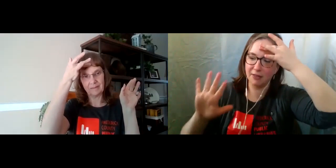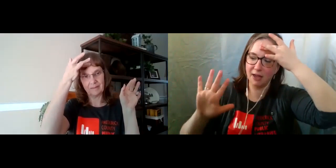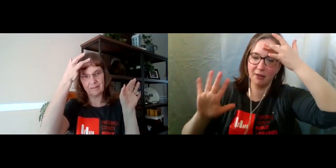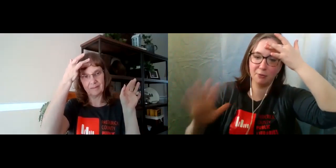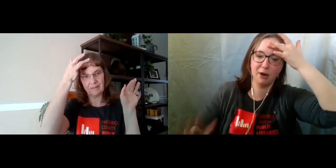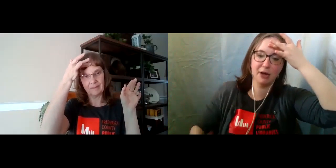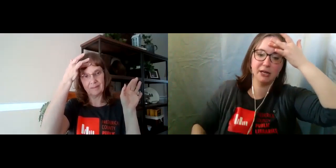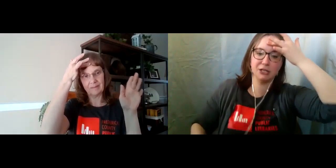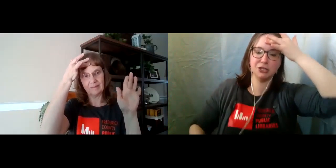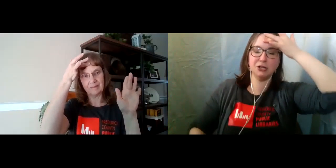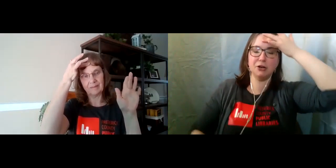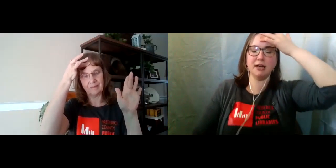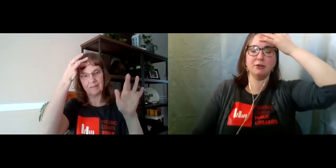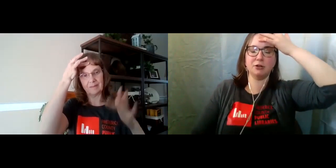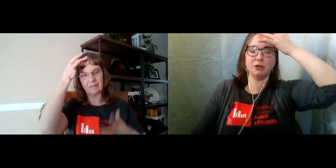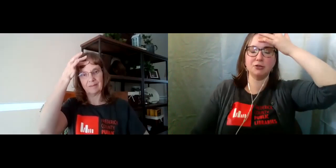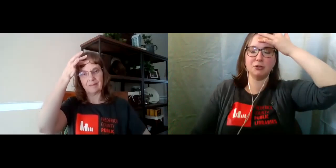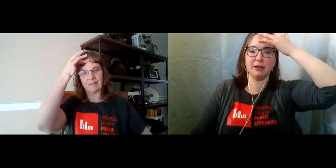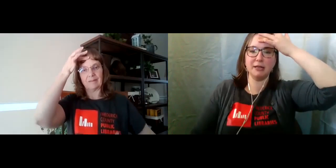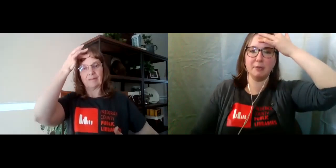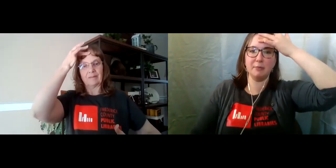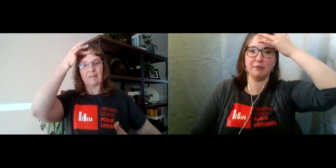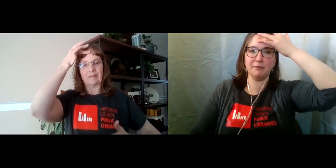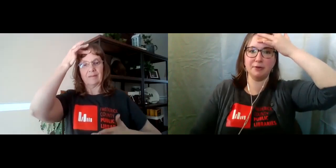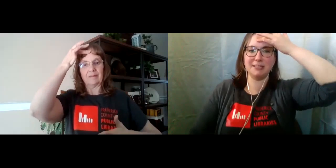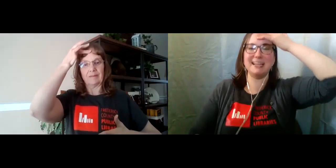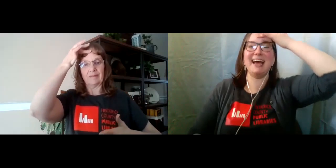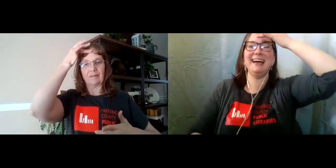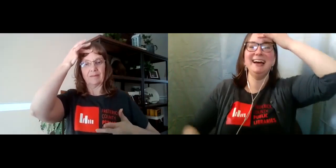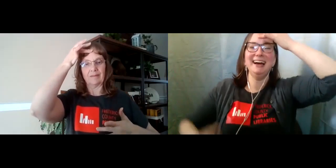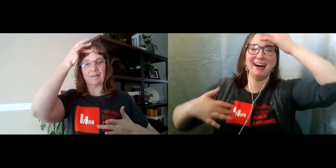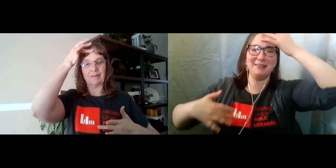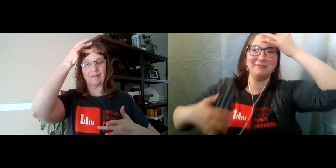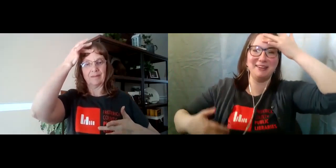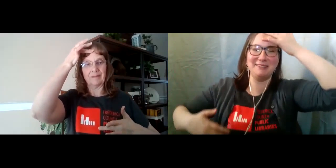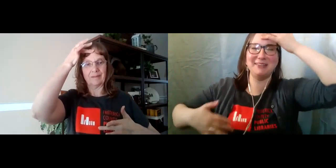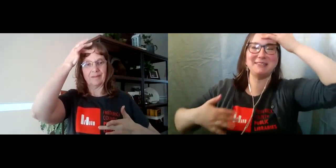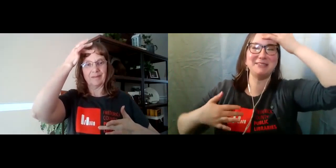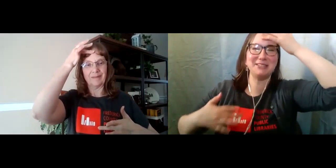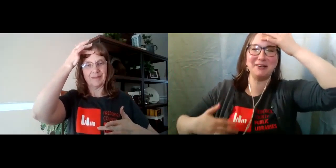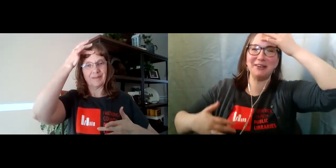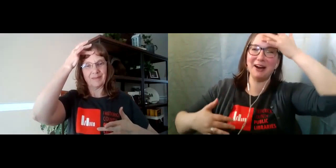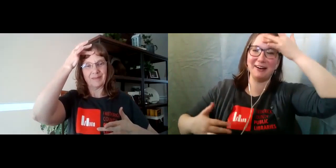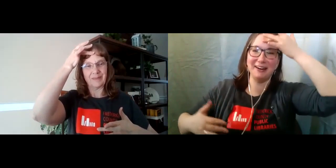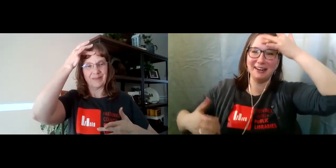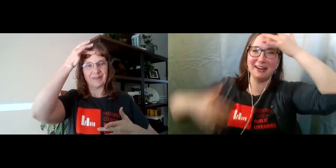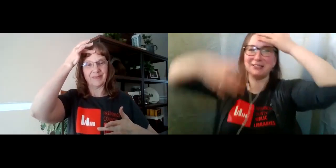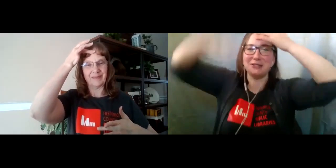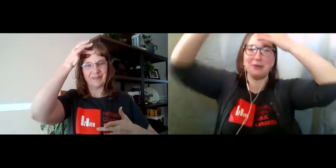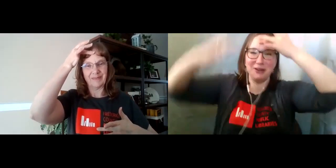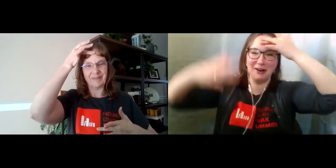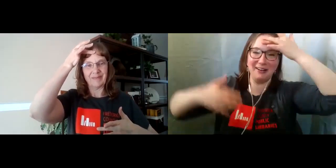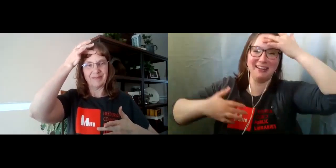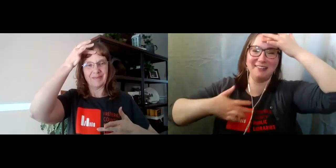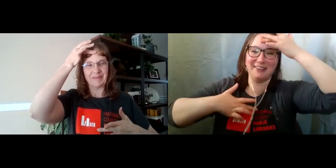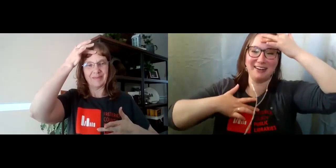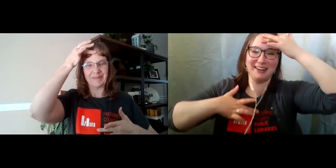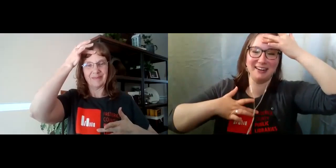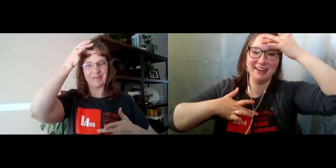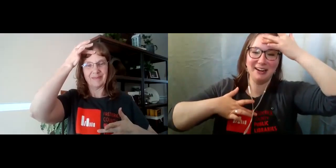other one, it should go down closer to my tummy. But for today, because Ms. Cheryl and I are not super tall, we're going to go